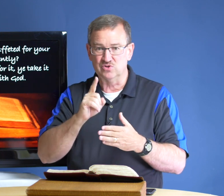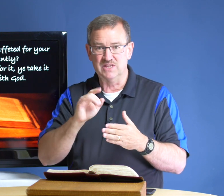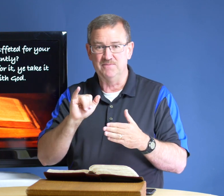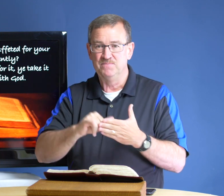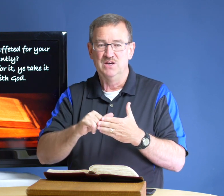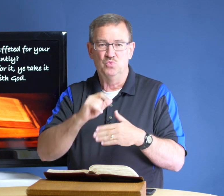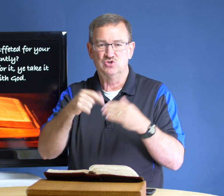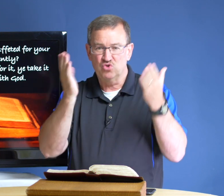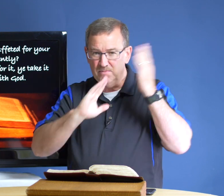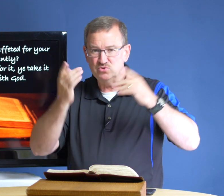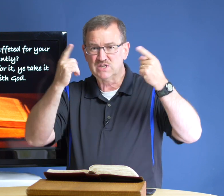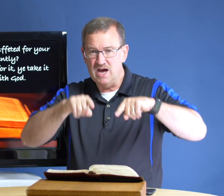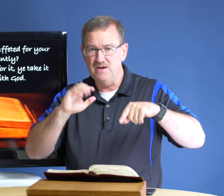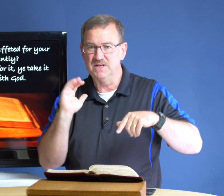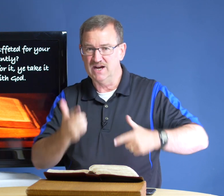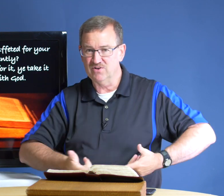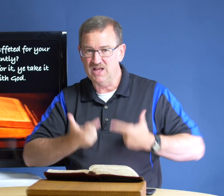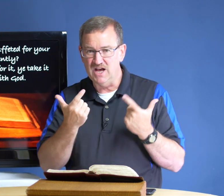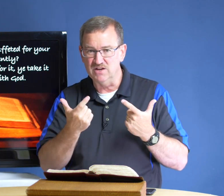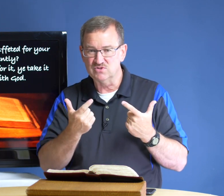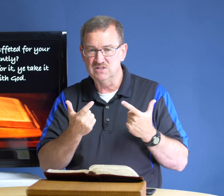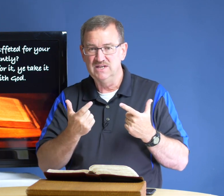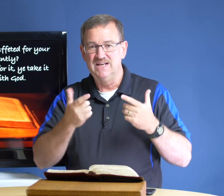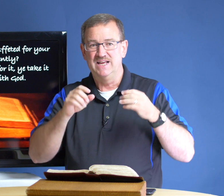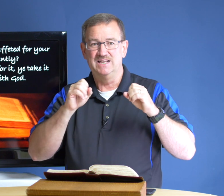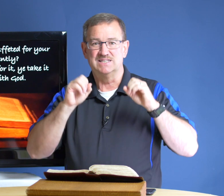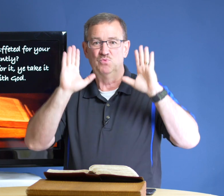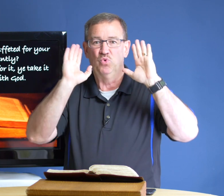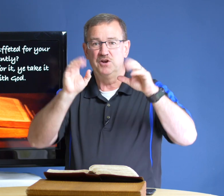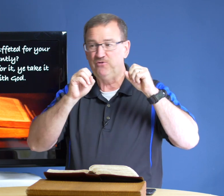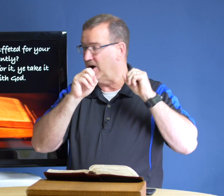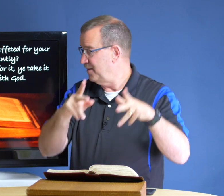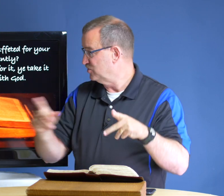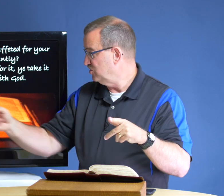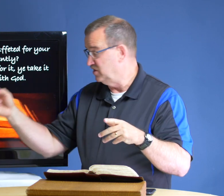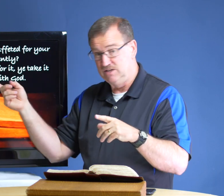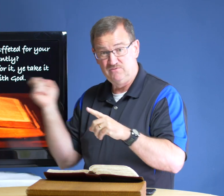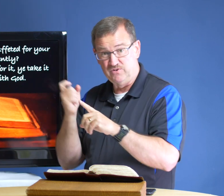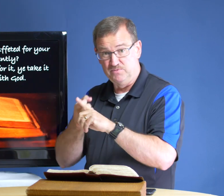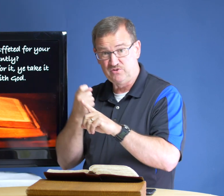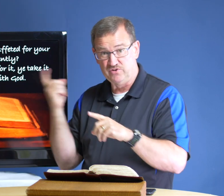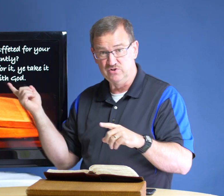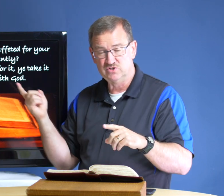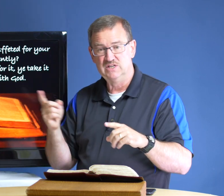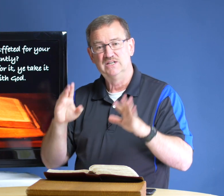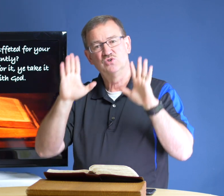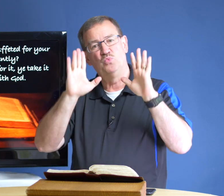that when troubles come in our lives it is a wonderful opportunity from this verse it's a